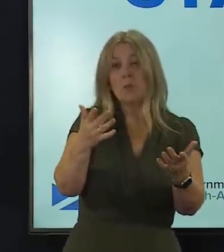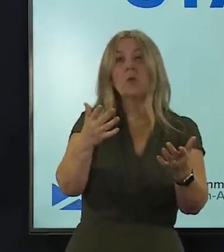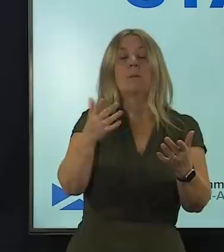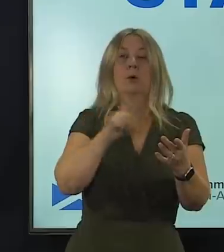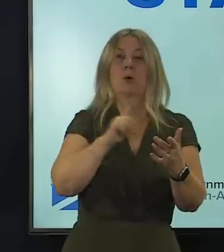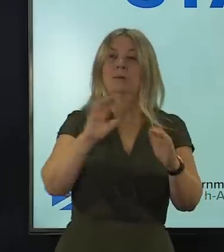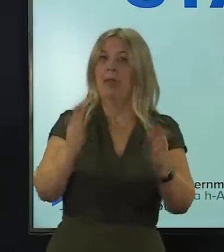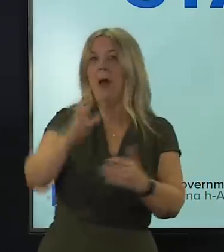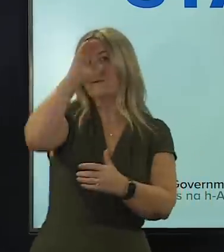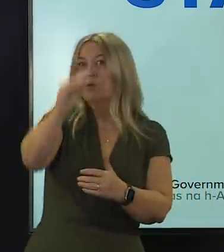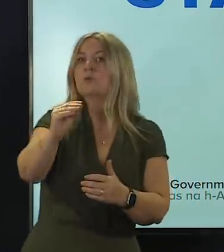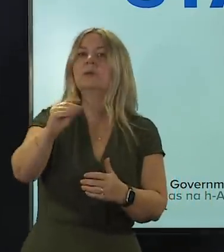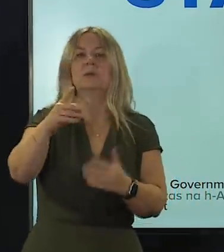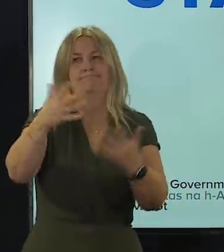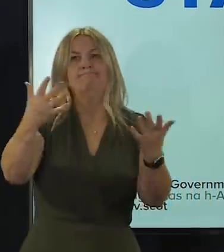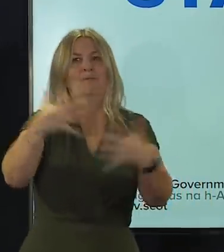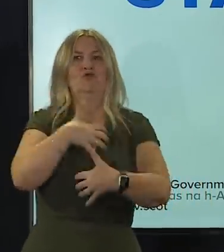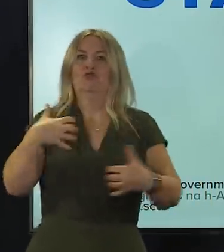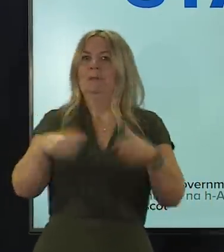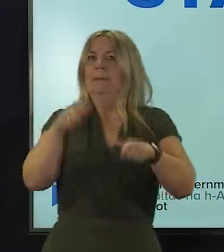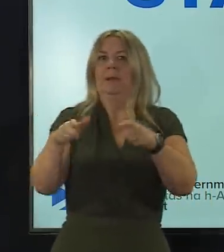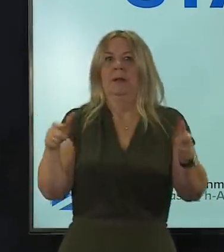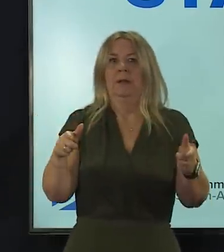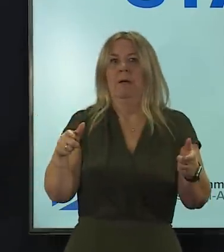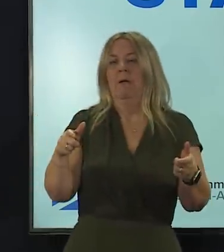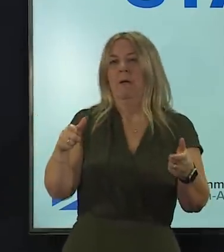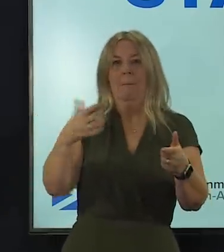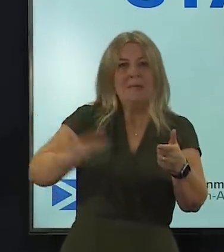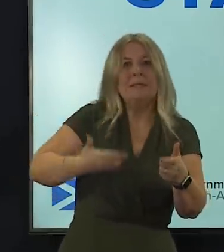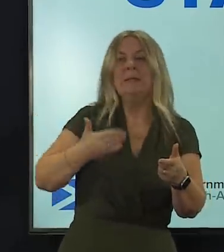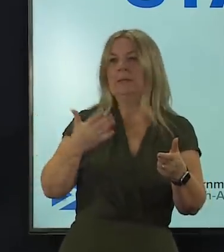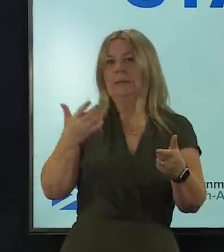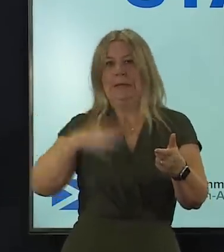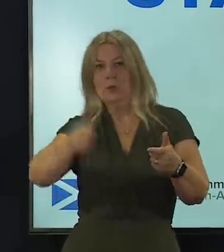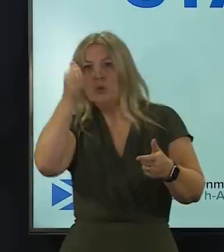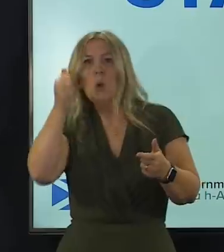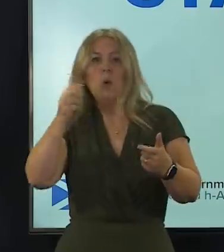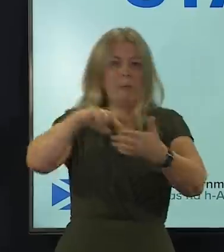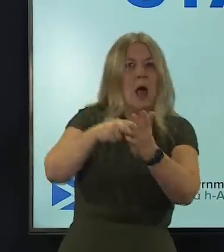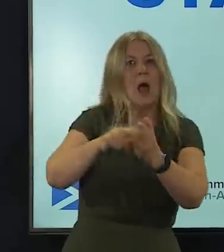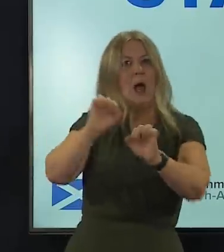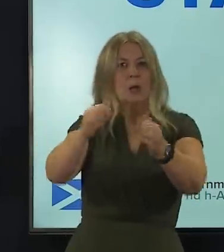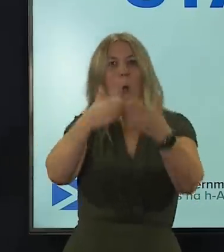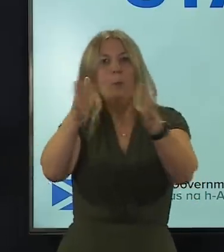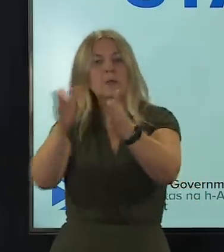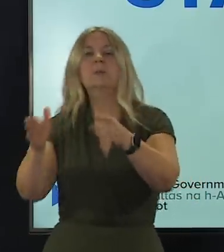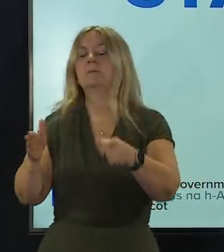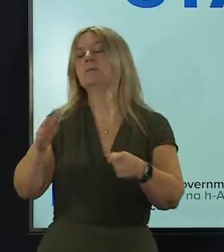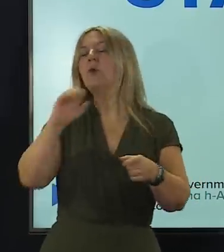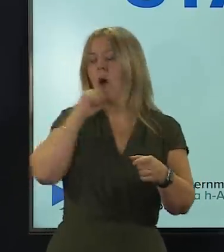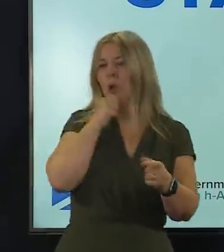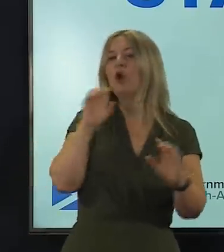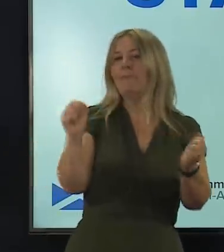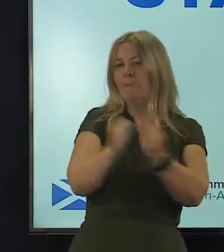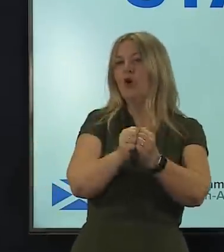the lack of notice is one of the frustrations for people and for businesses in particular, I intend to confirm any decision no